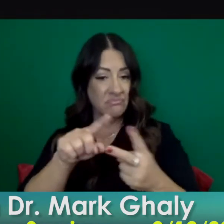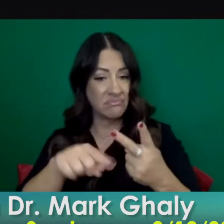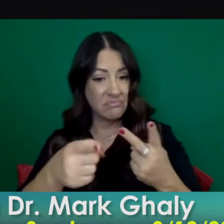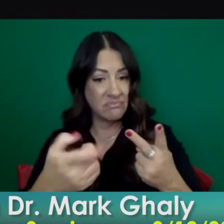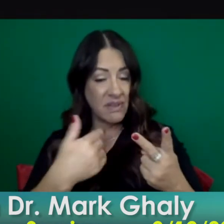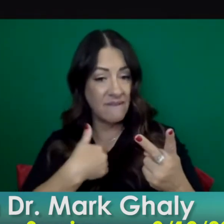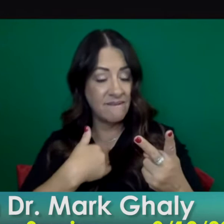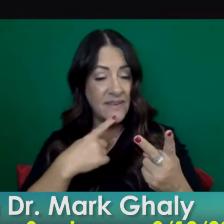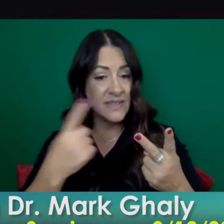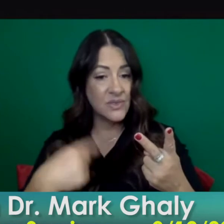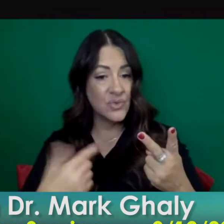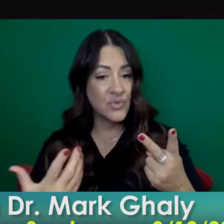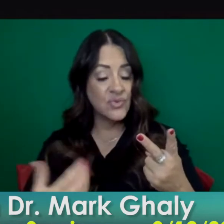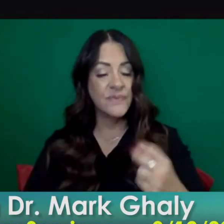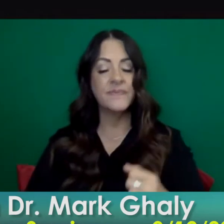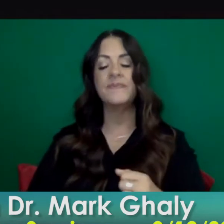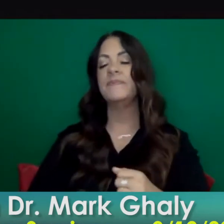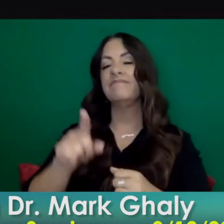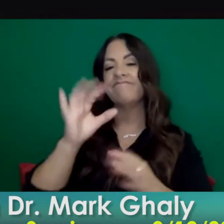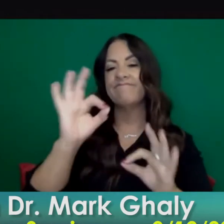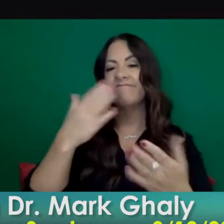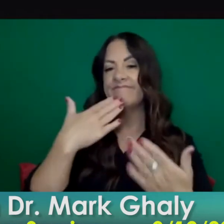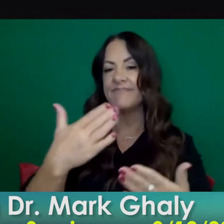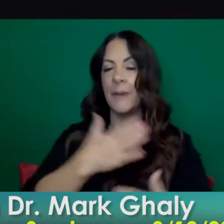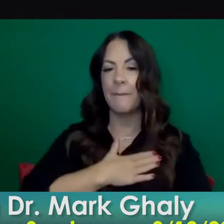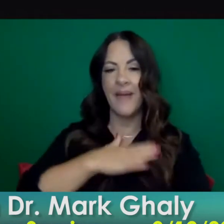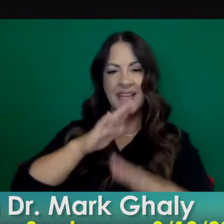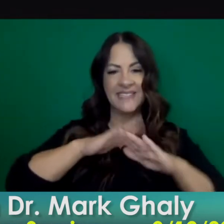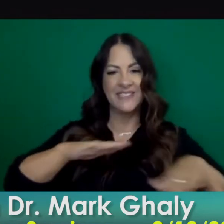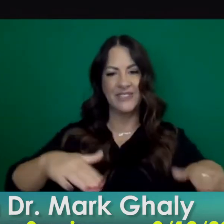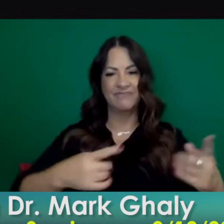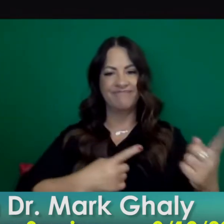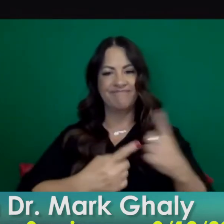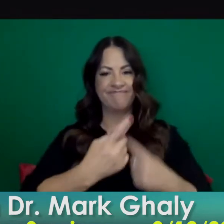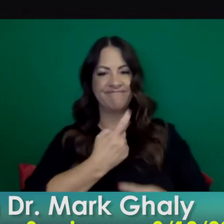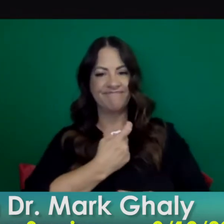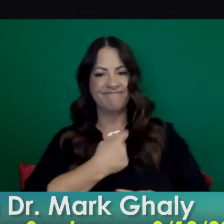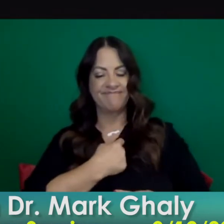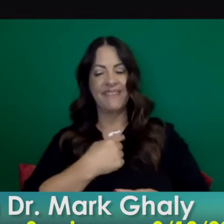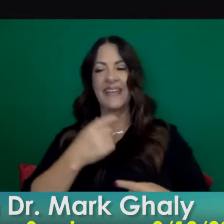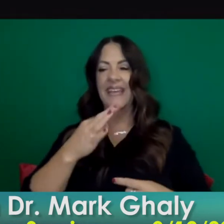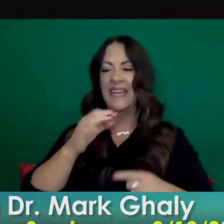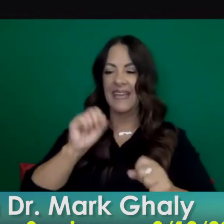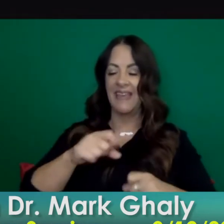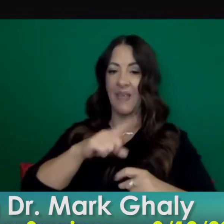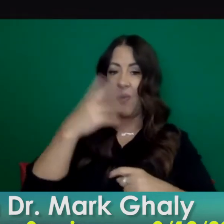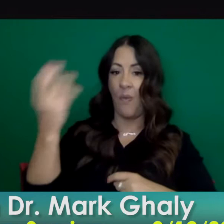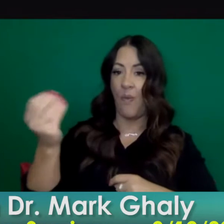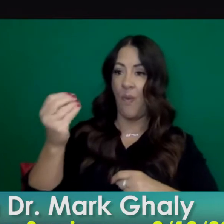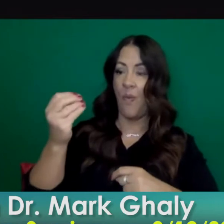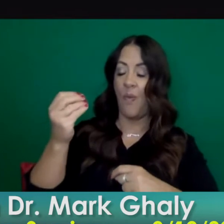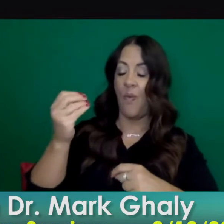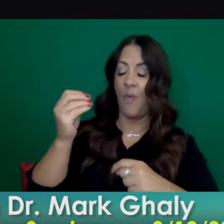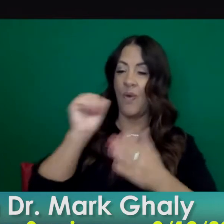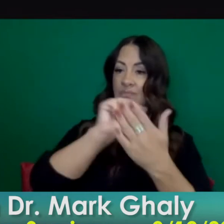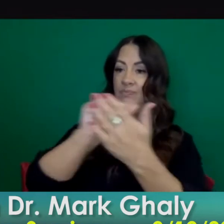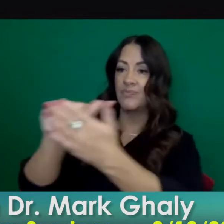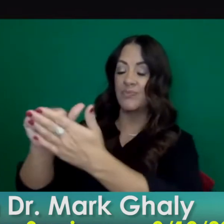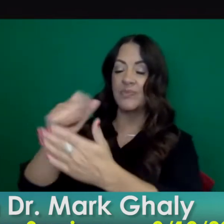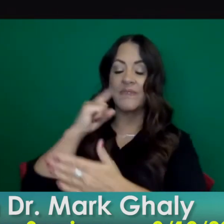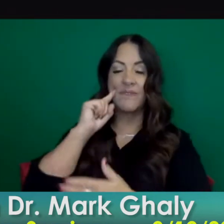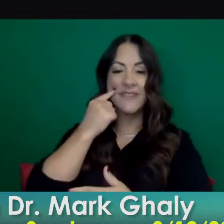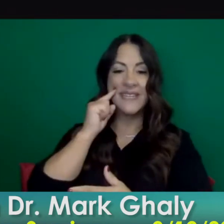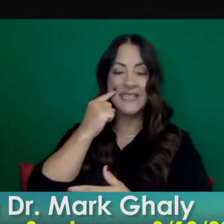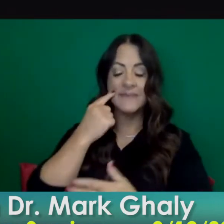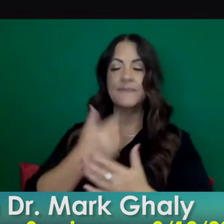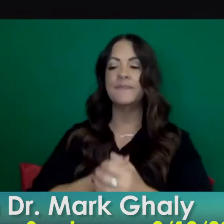and thank you again my kids ask me all the time about the trick-or-treating guidance and and la county in specific because that's where they